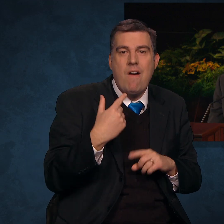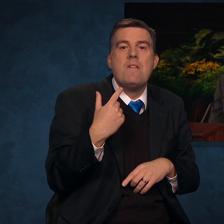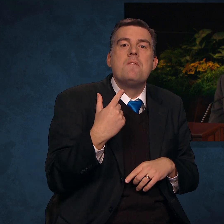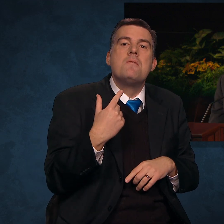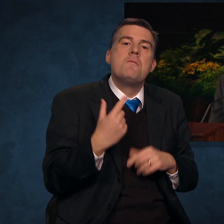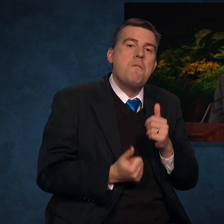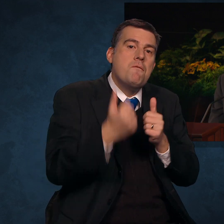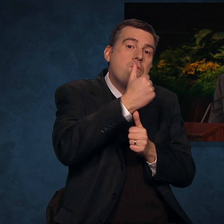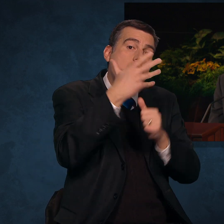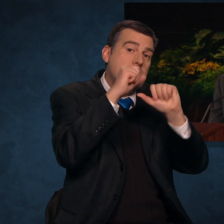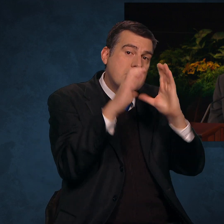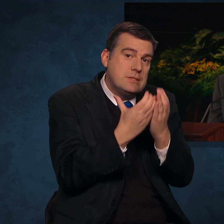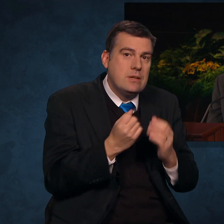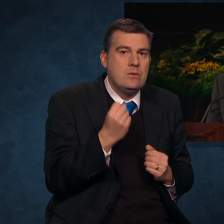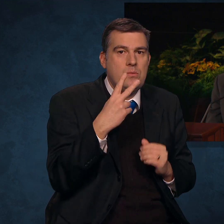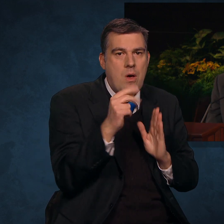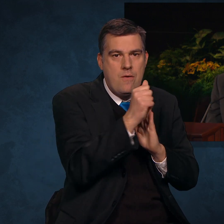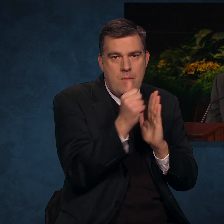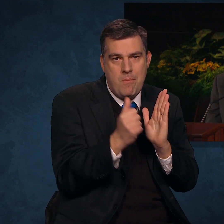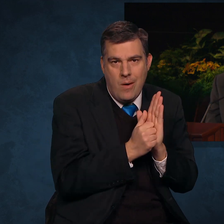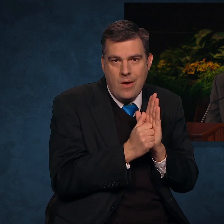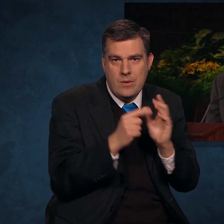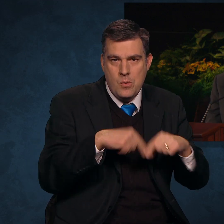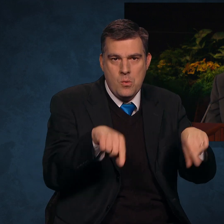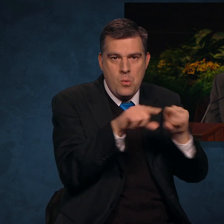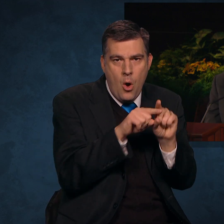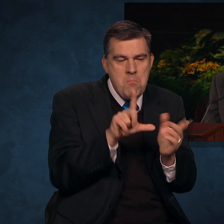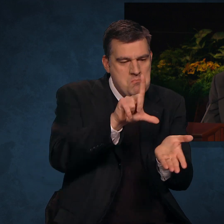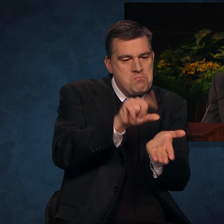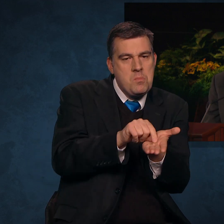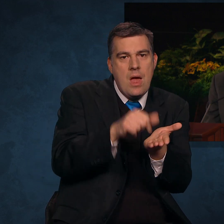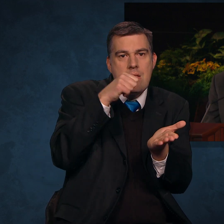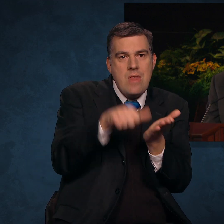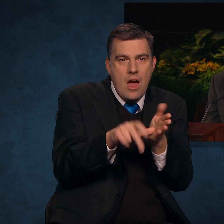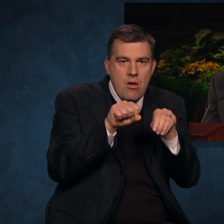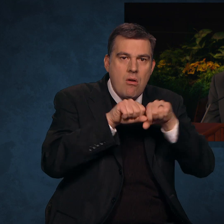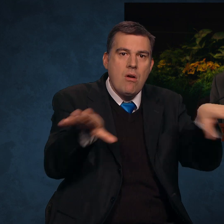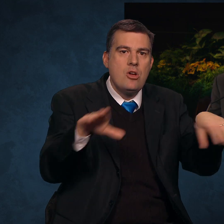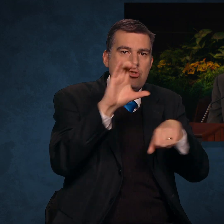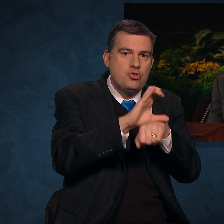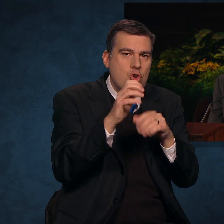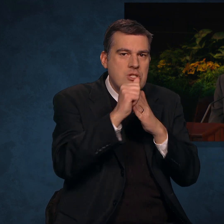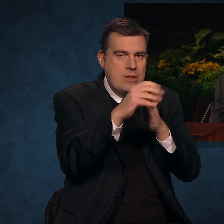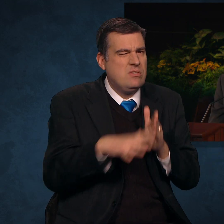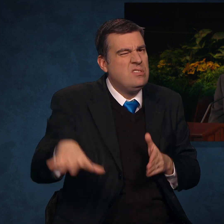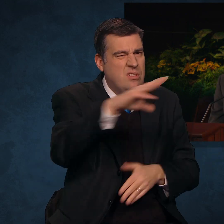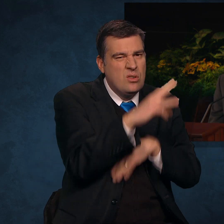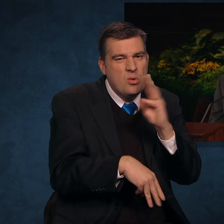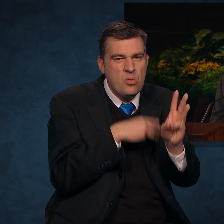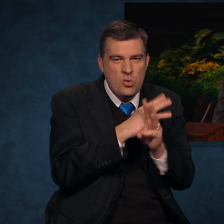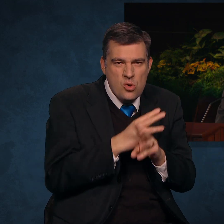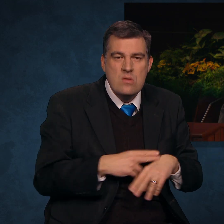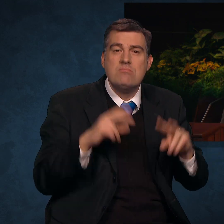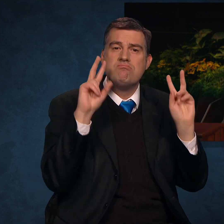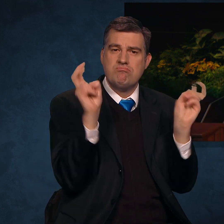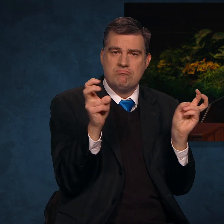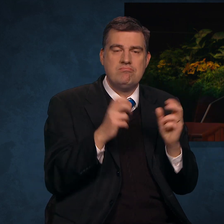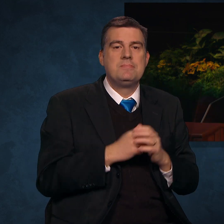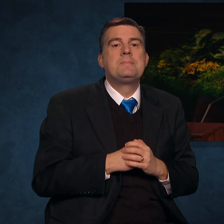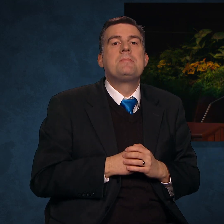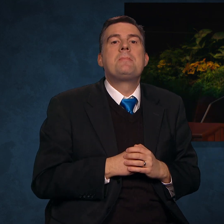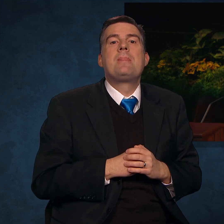Presidency and the Quorum of the Twelve published a letter to leaders of the Church across the world. In part, it read,